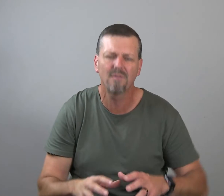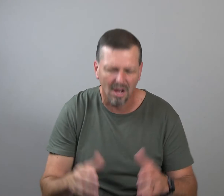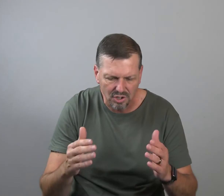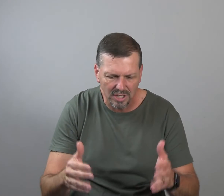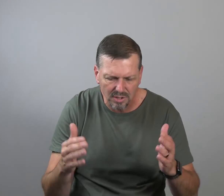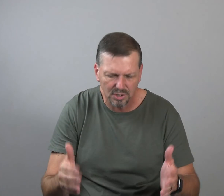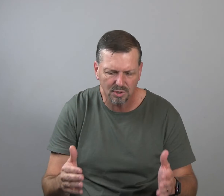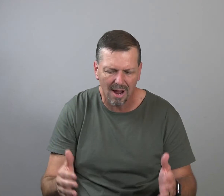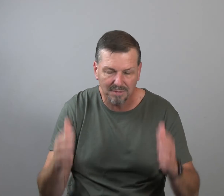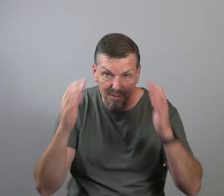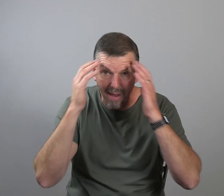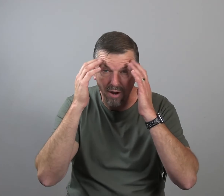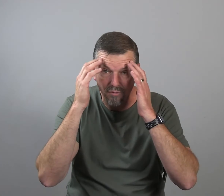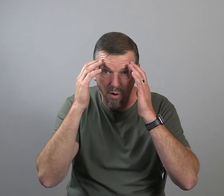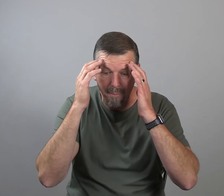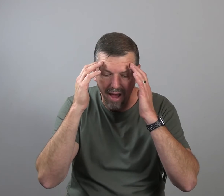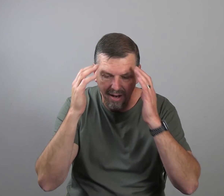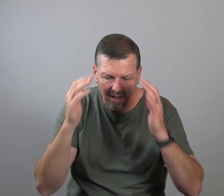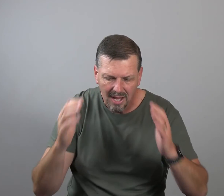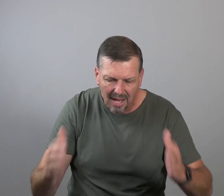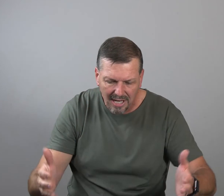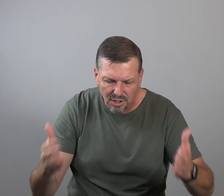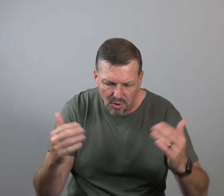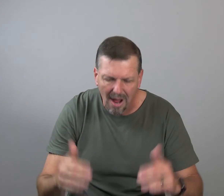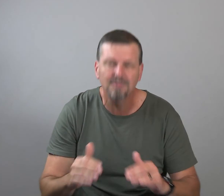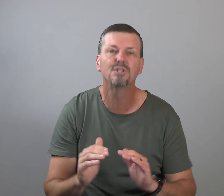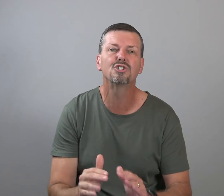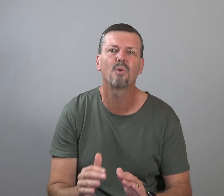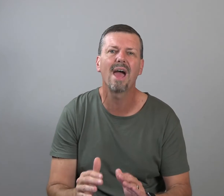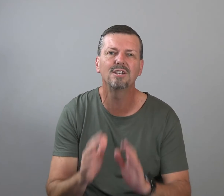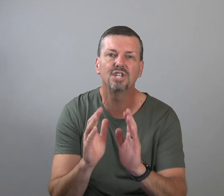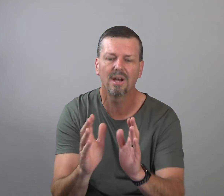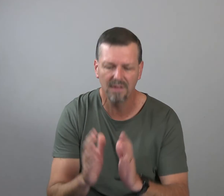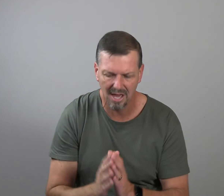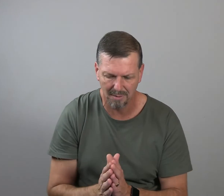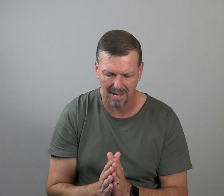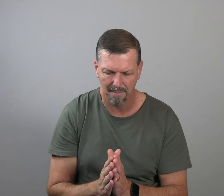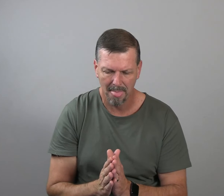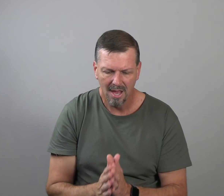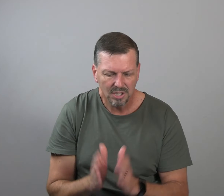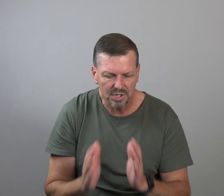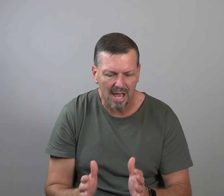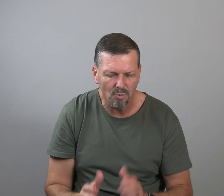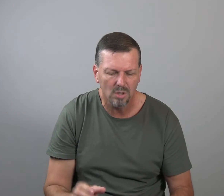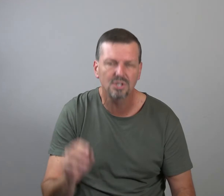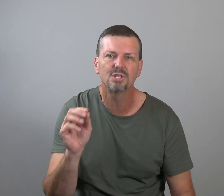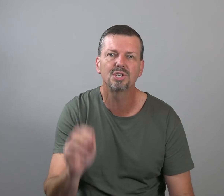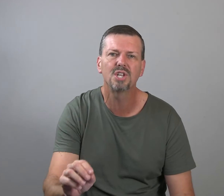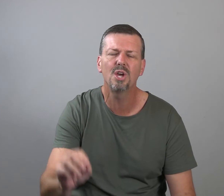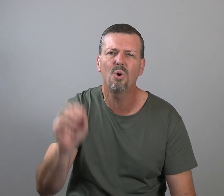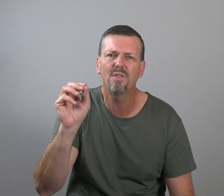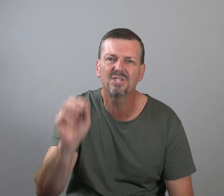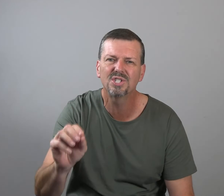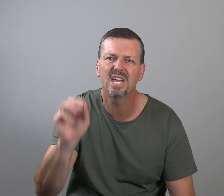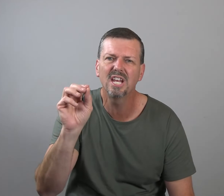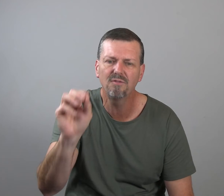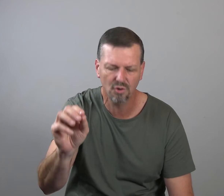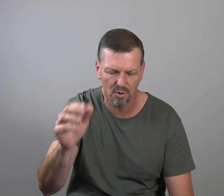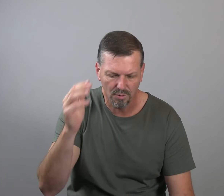word of God. Jesus describes this battle for our mind. He describes the strategy of the enemy. Satan wants to steal the seed of truth